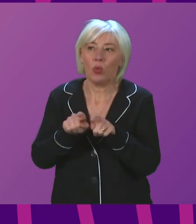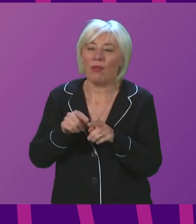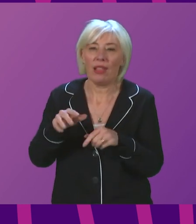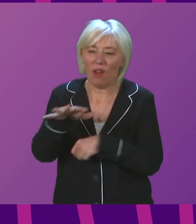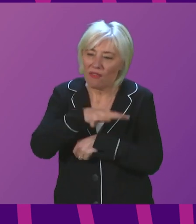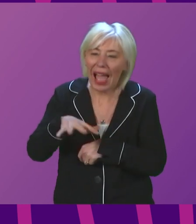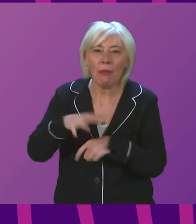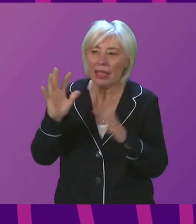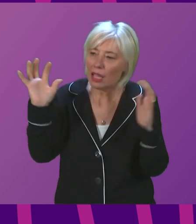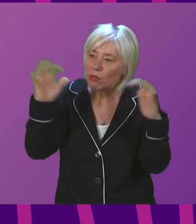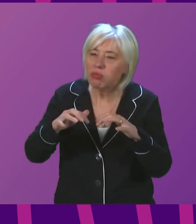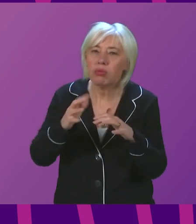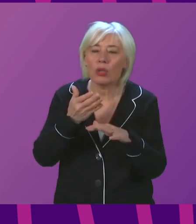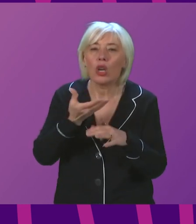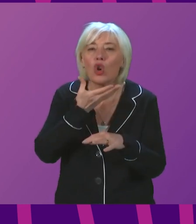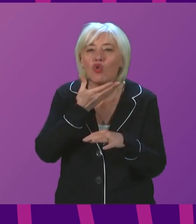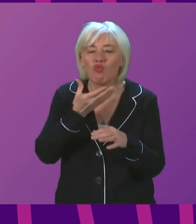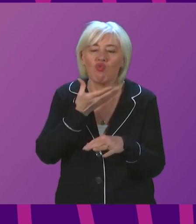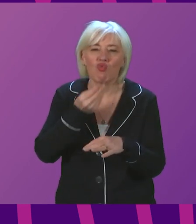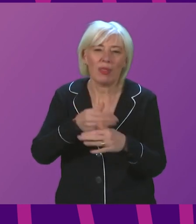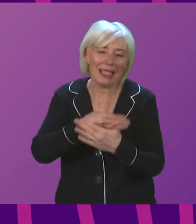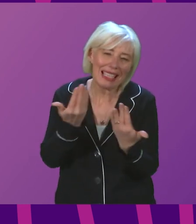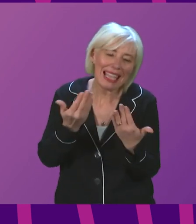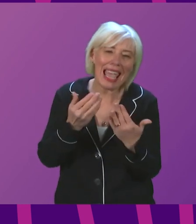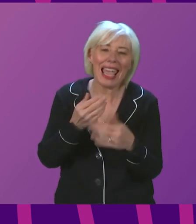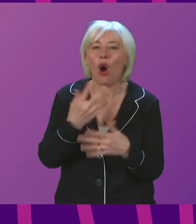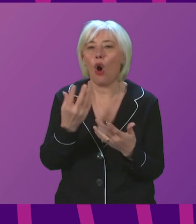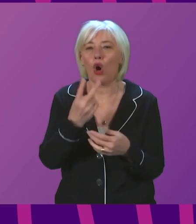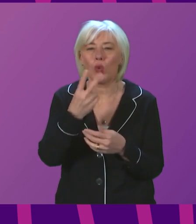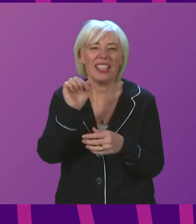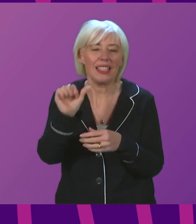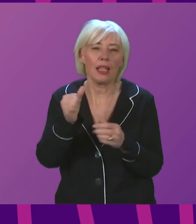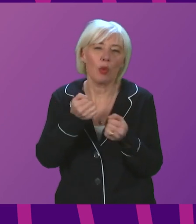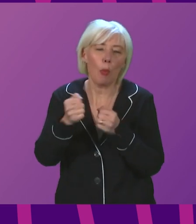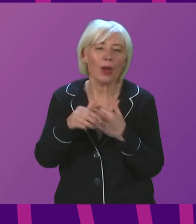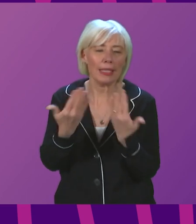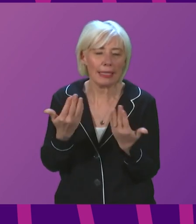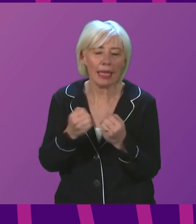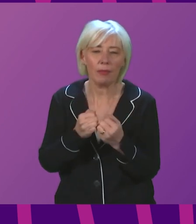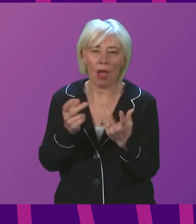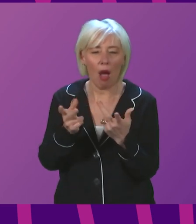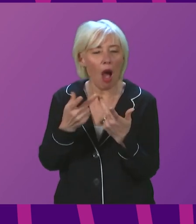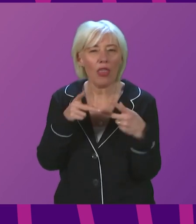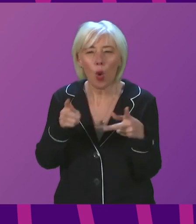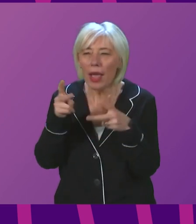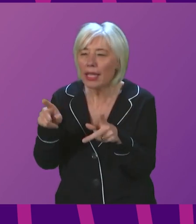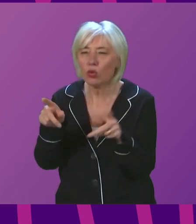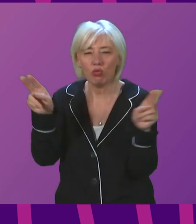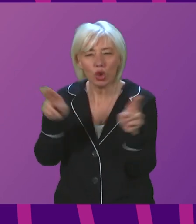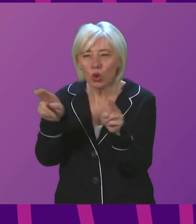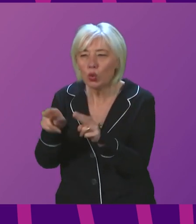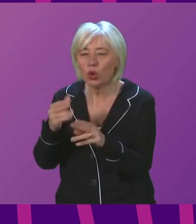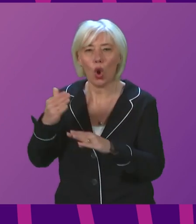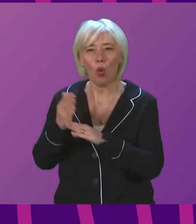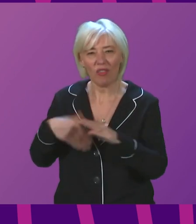family gatherings on Christmas Day or Boxing Day. And finally, take all the other precautions which can help to make a difference. Work from home when